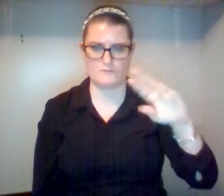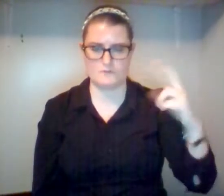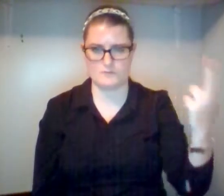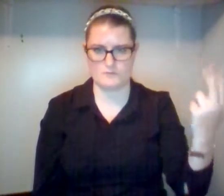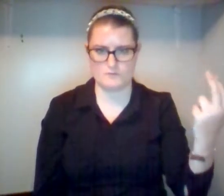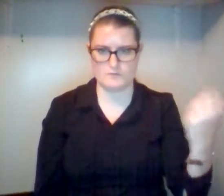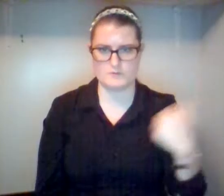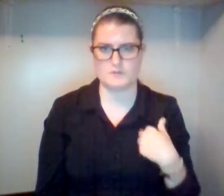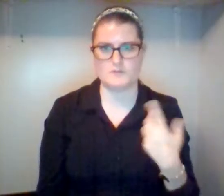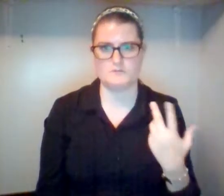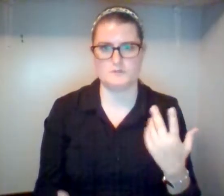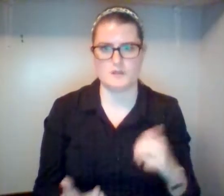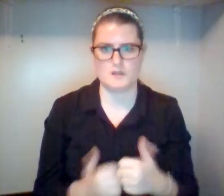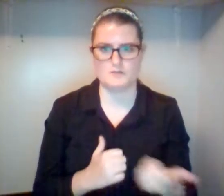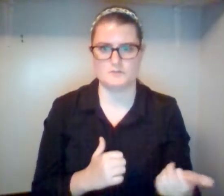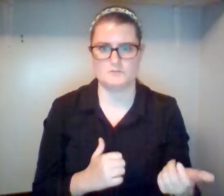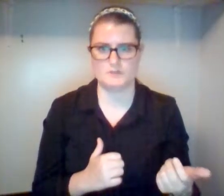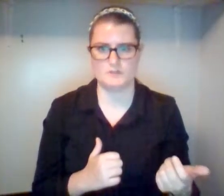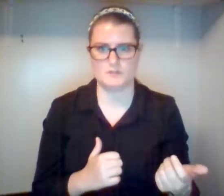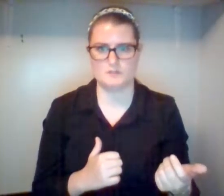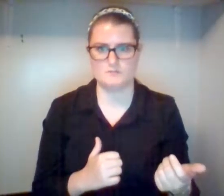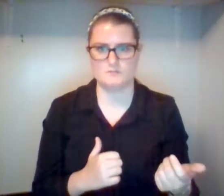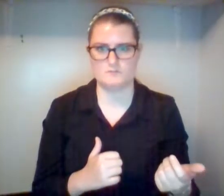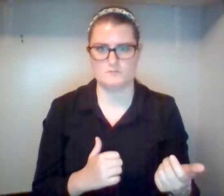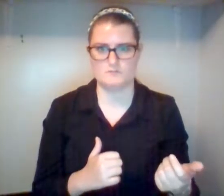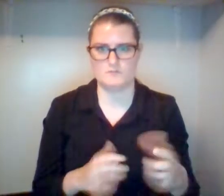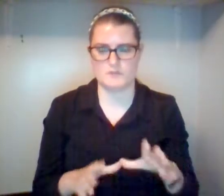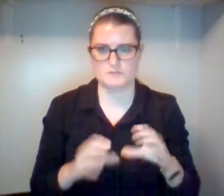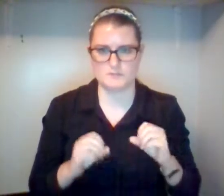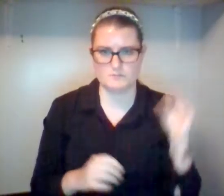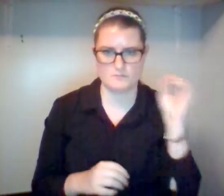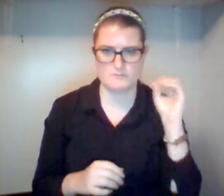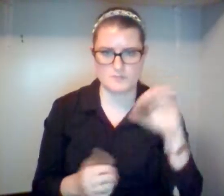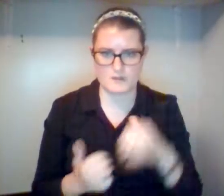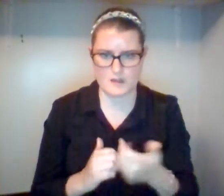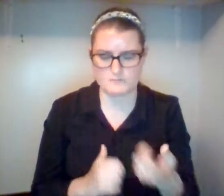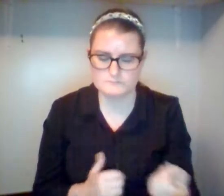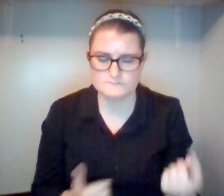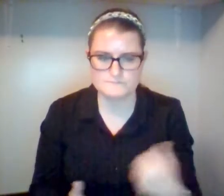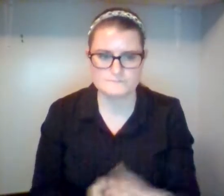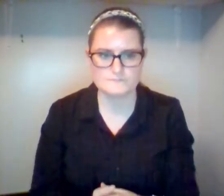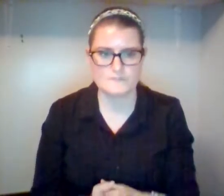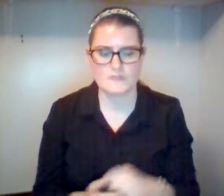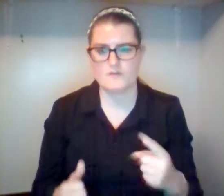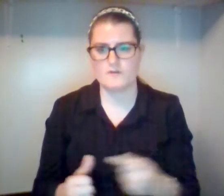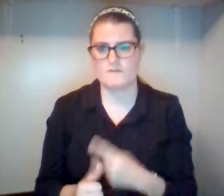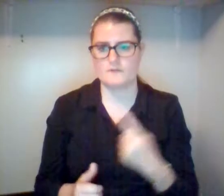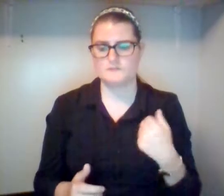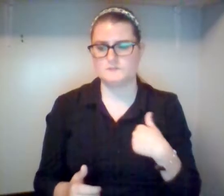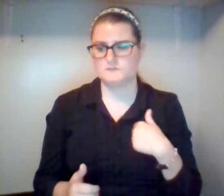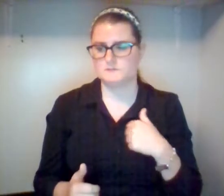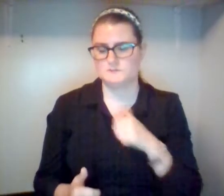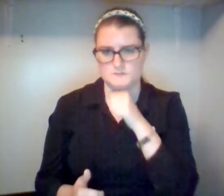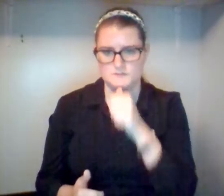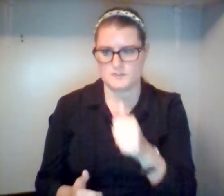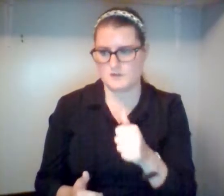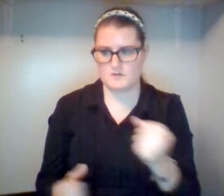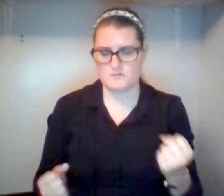way to offend the world unnecessarily. And we should not be afraid of